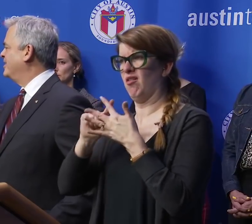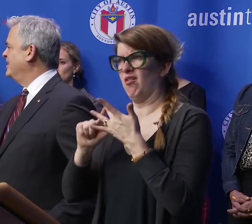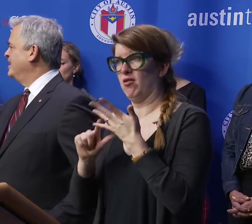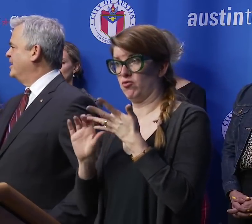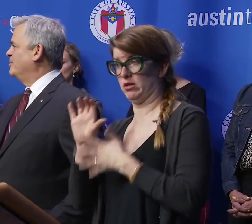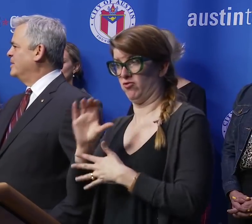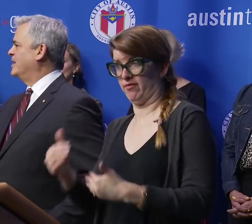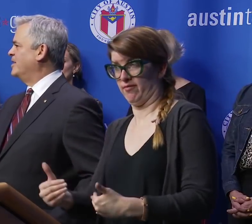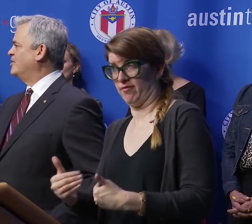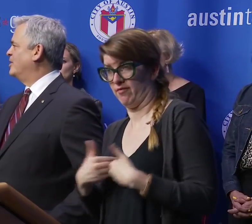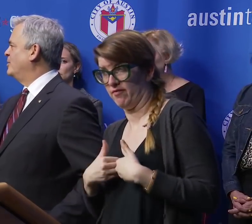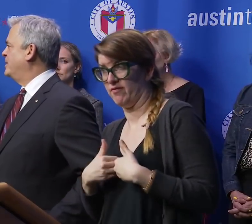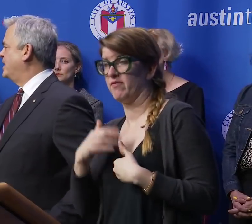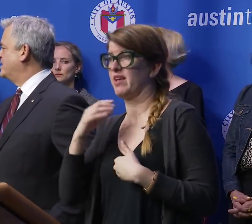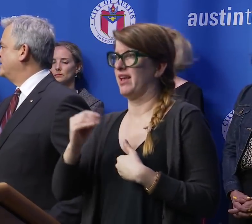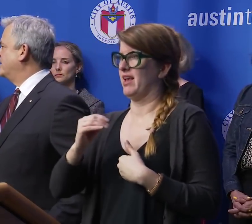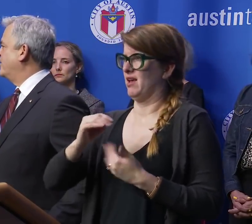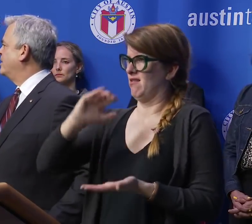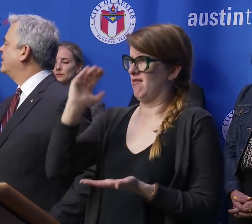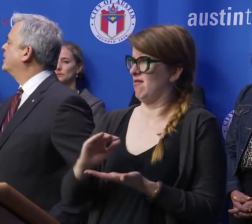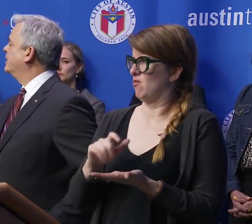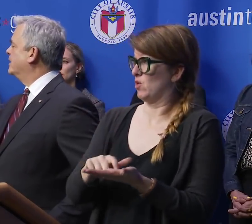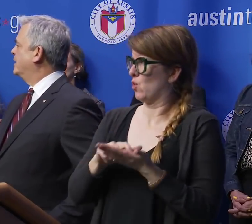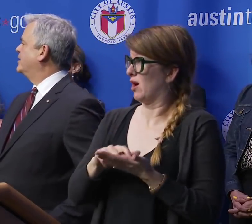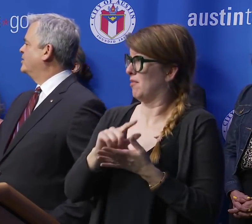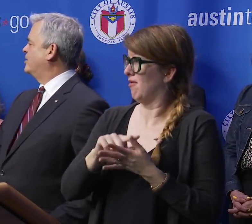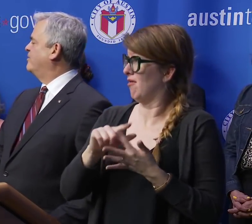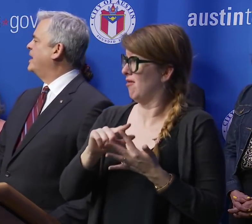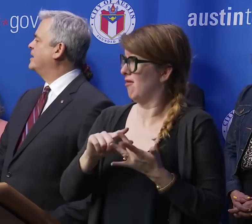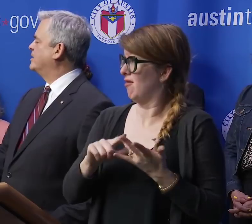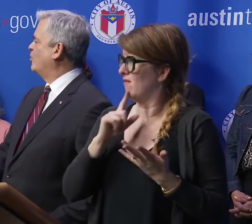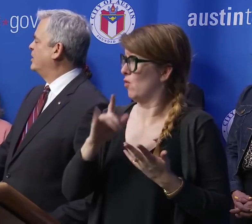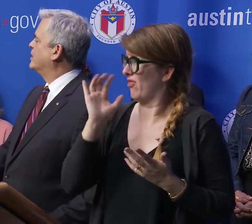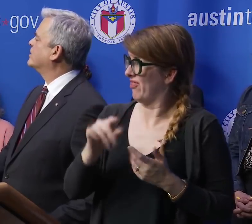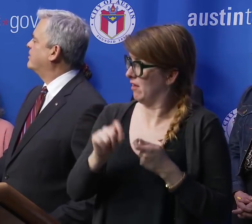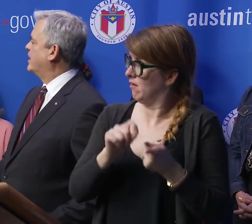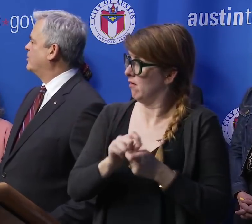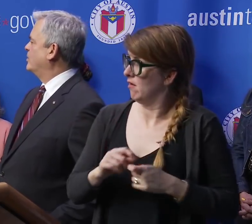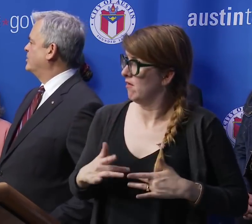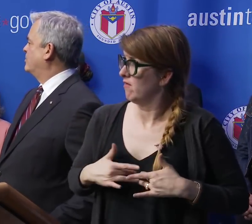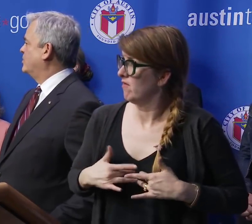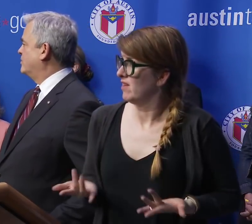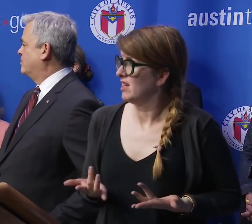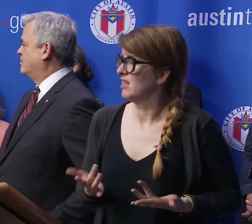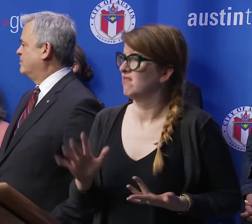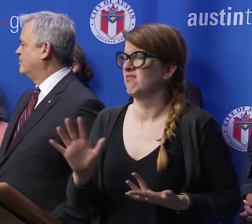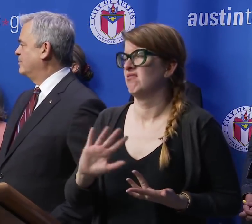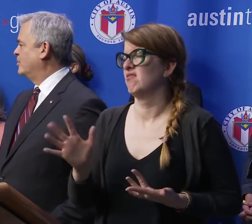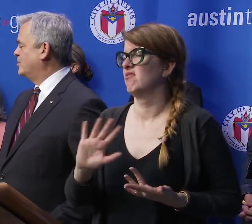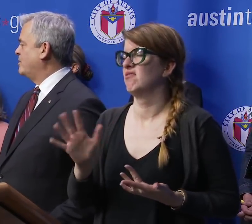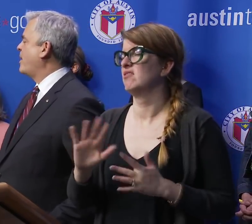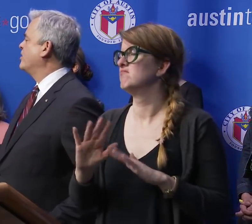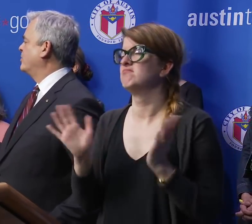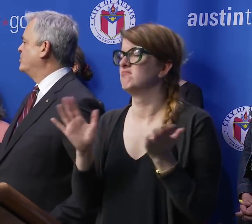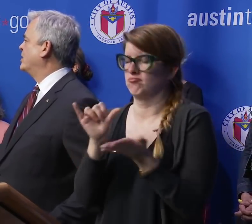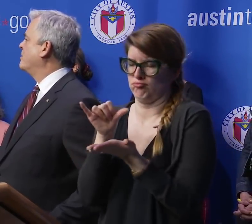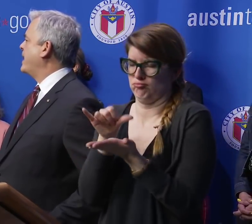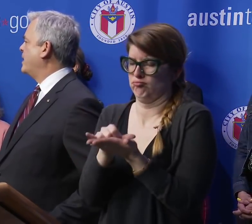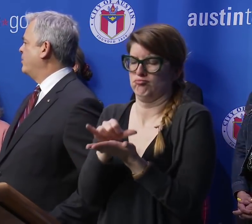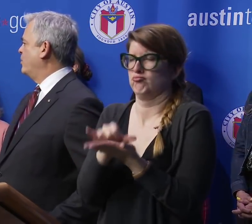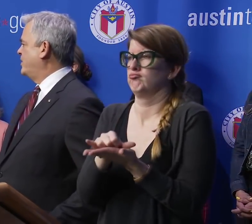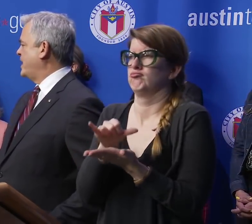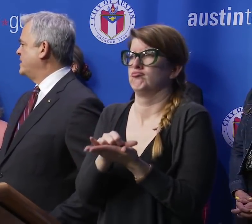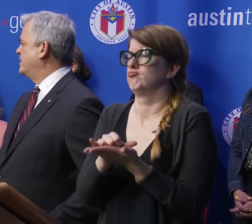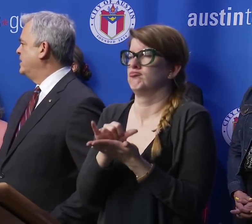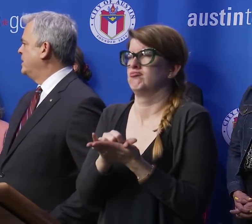have and the mitigation that would be necessary, that this event, holding this event was impossible, was